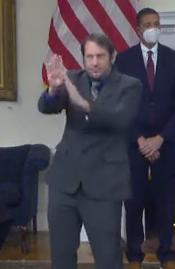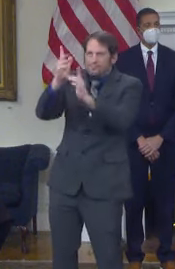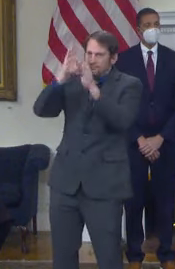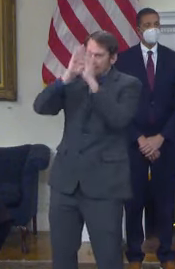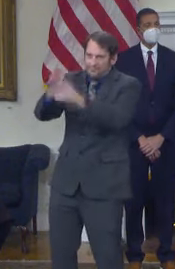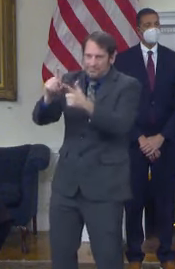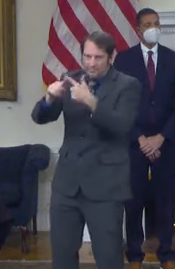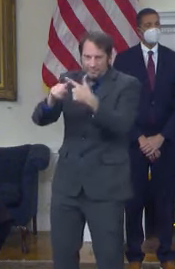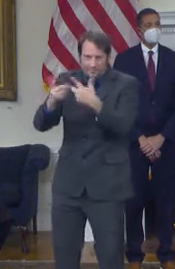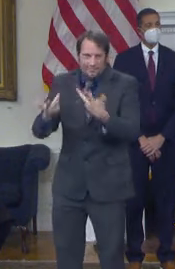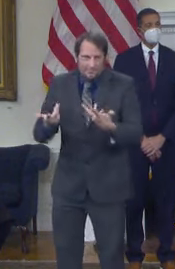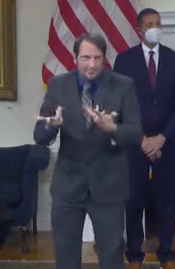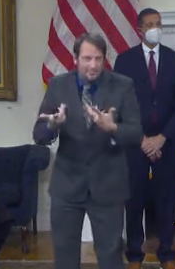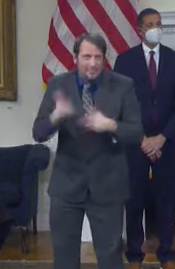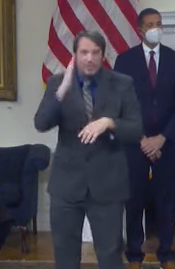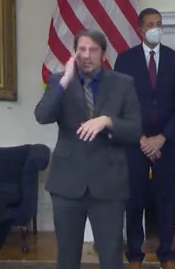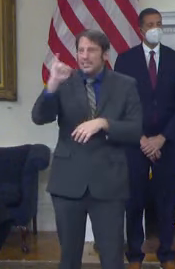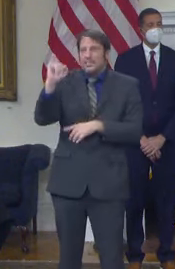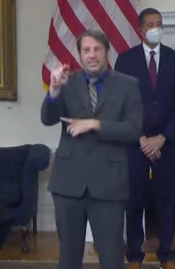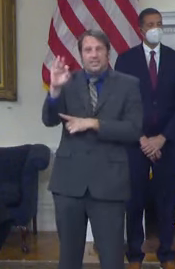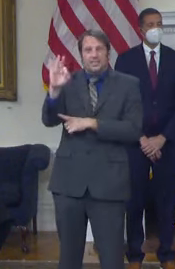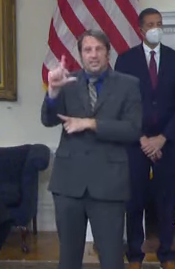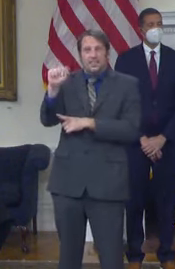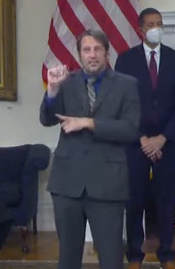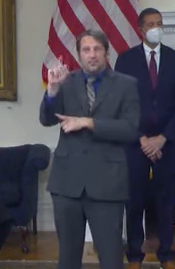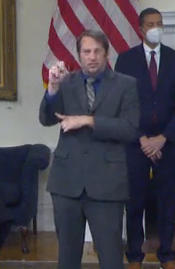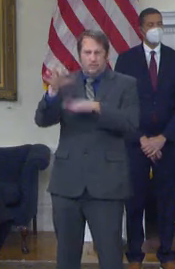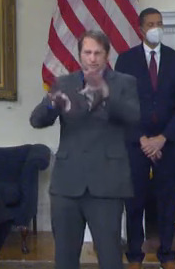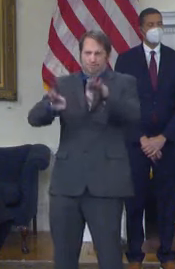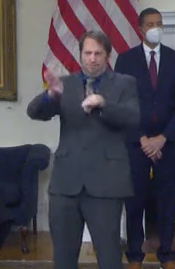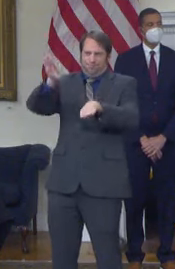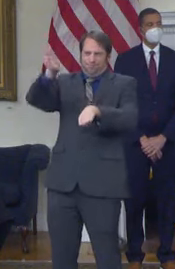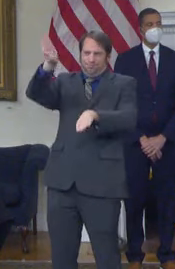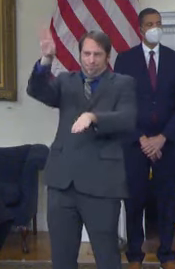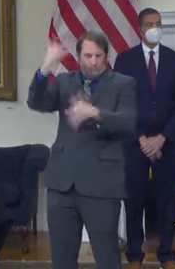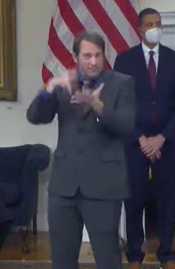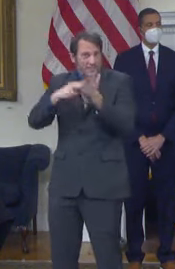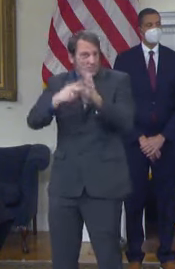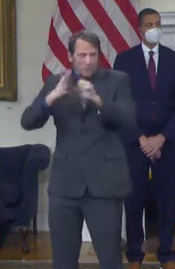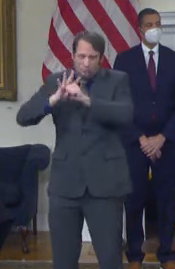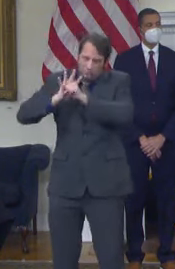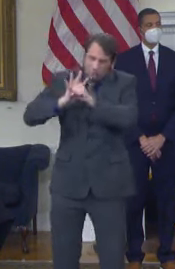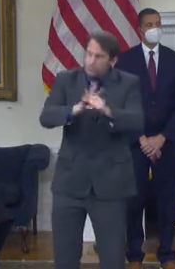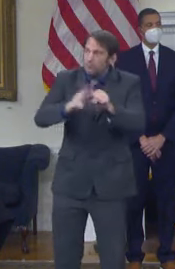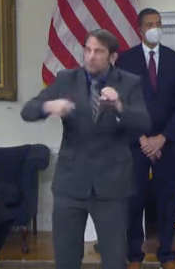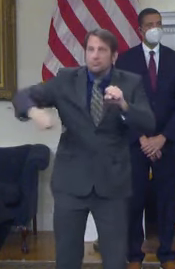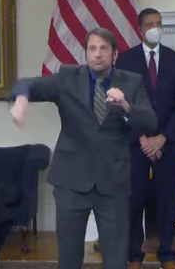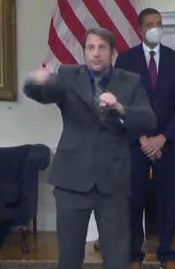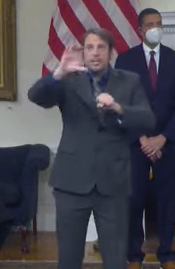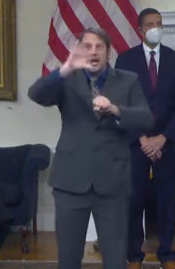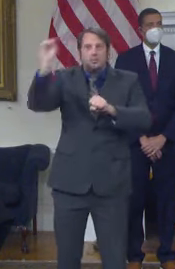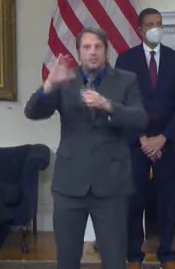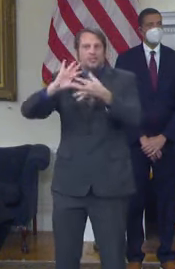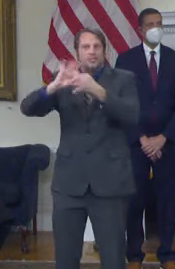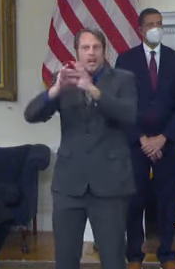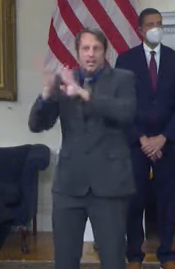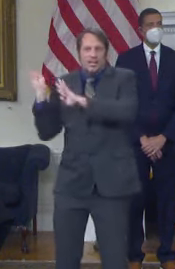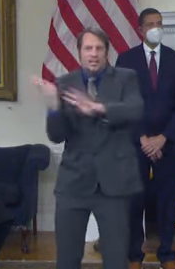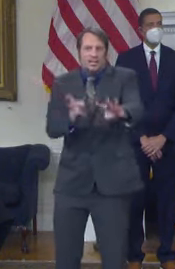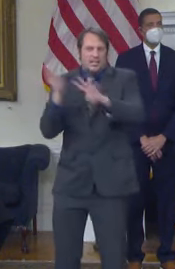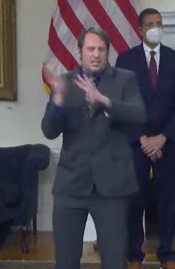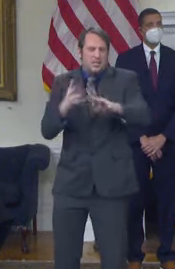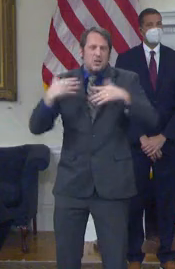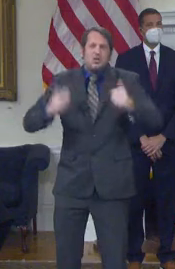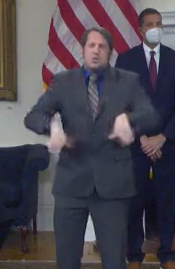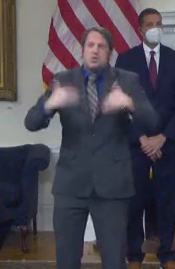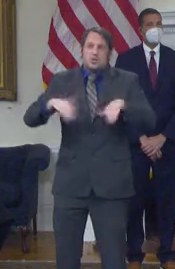chain crisis, our state continues to have one of the best economic recoveries in the nation. Our unemployment rate is the lowest